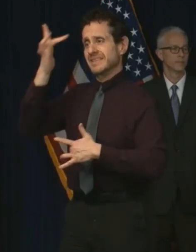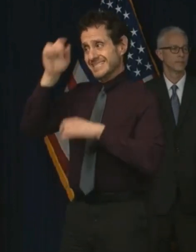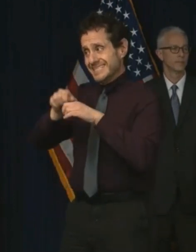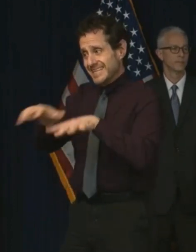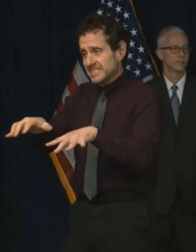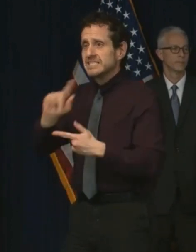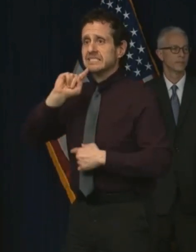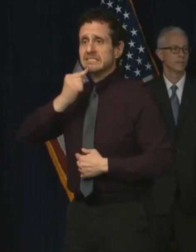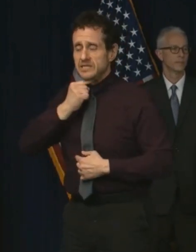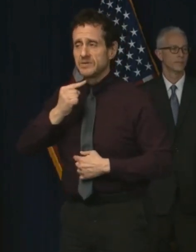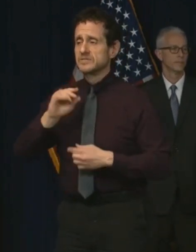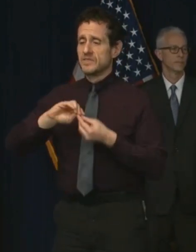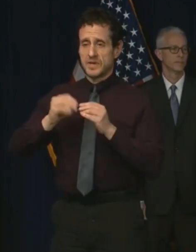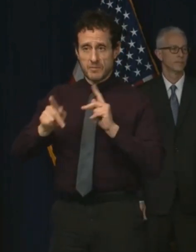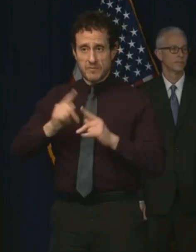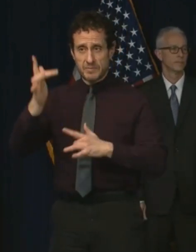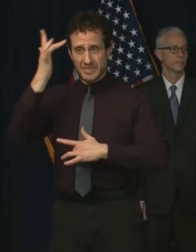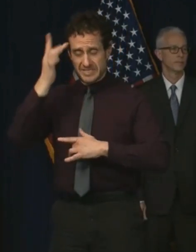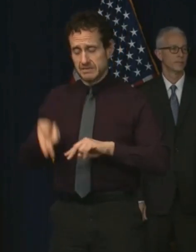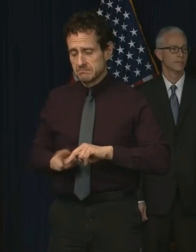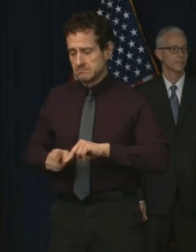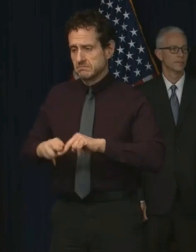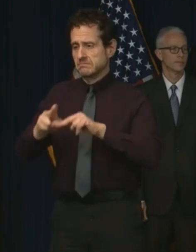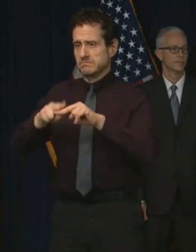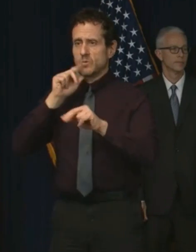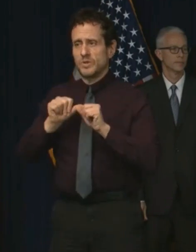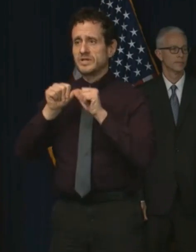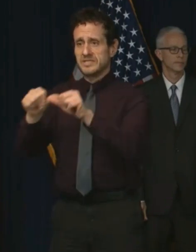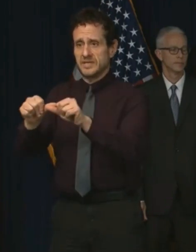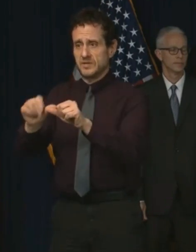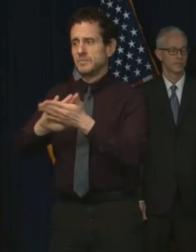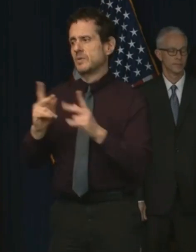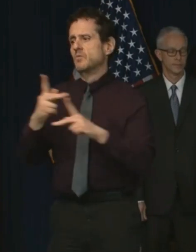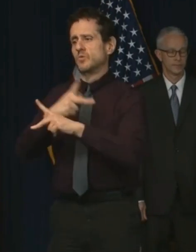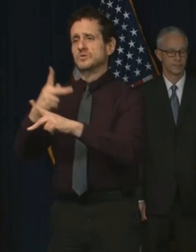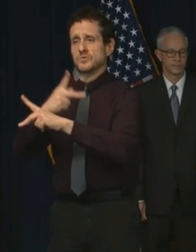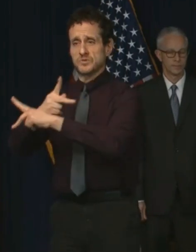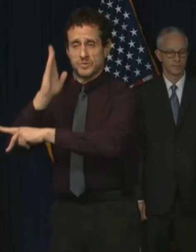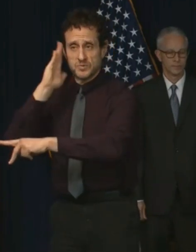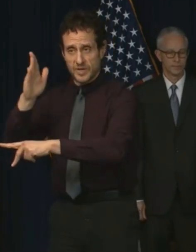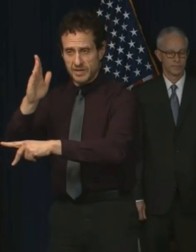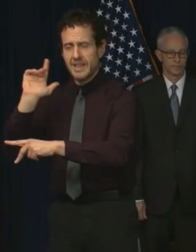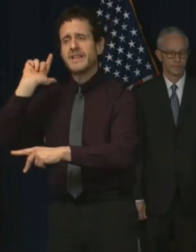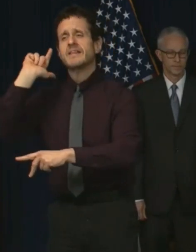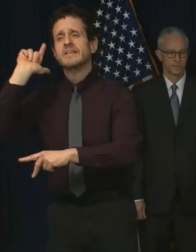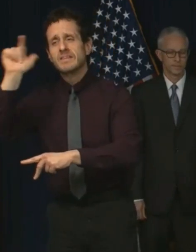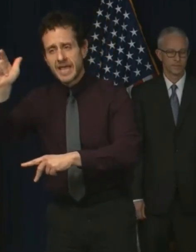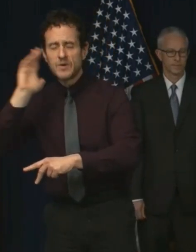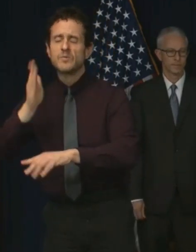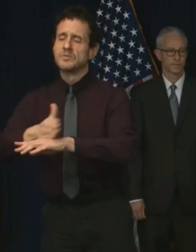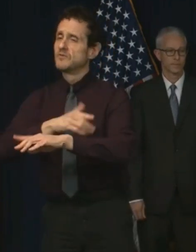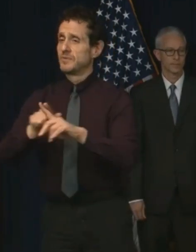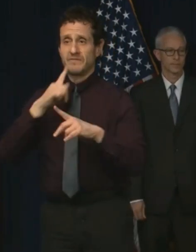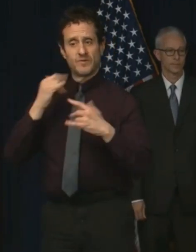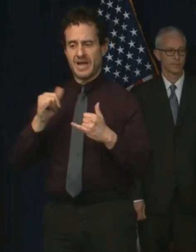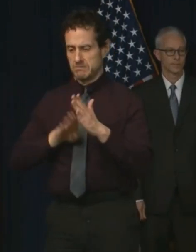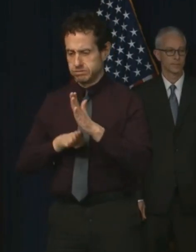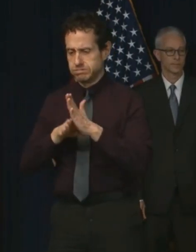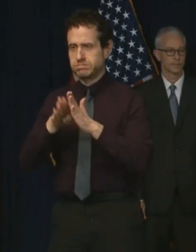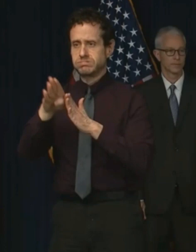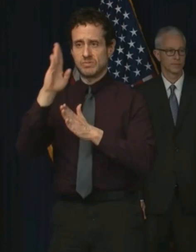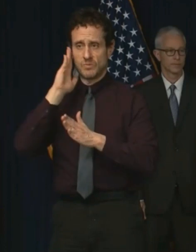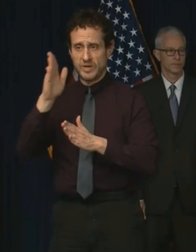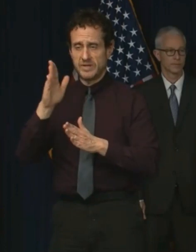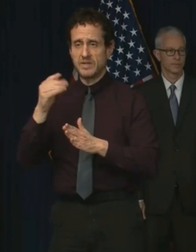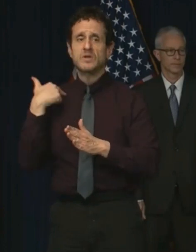cases will continue to rise and get worse before it gets better. That is why we've been directing the full power of our city